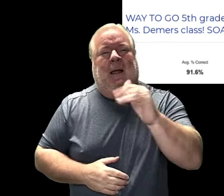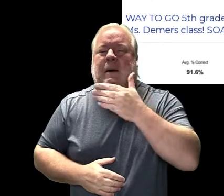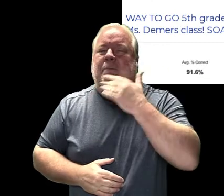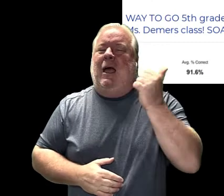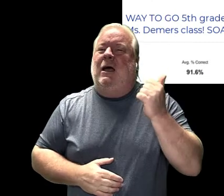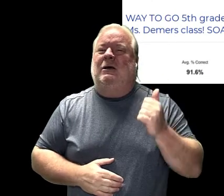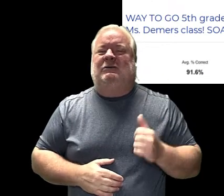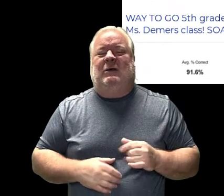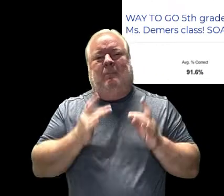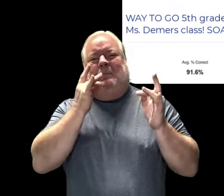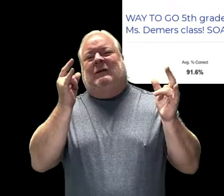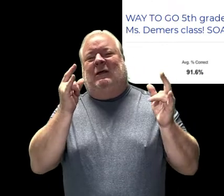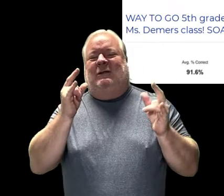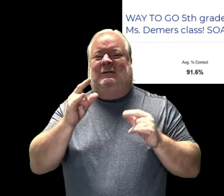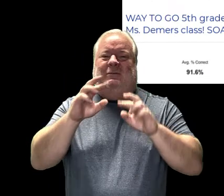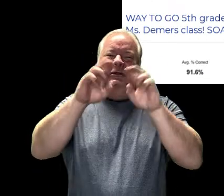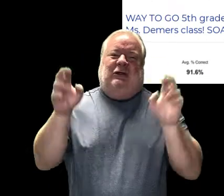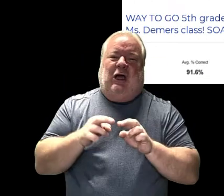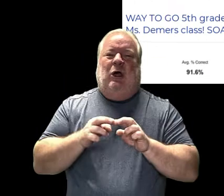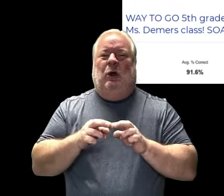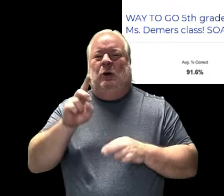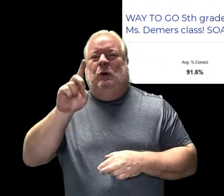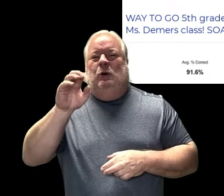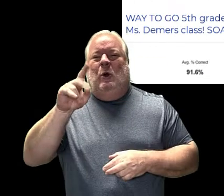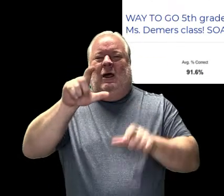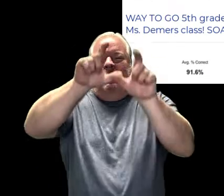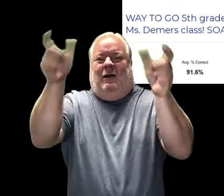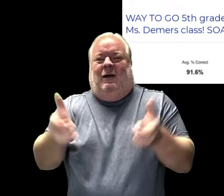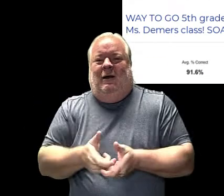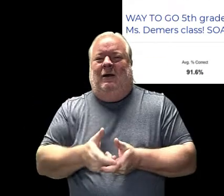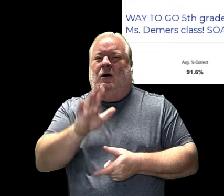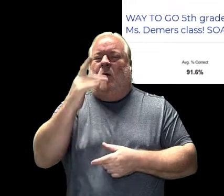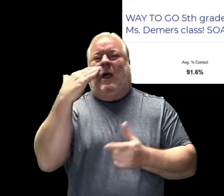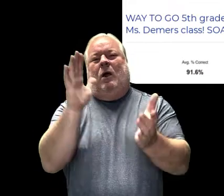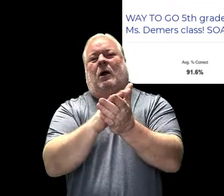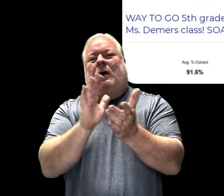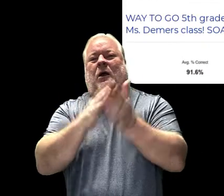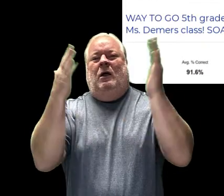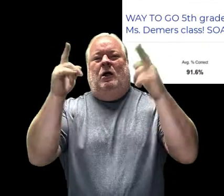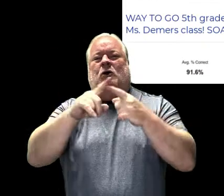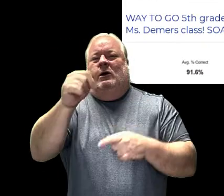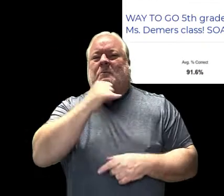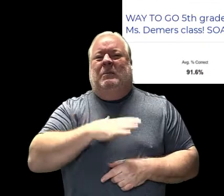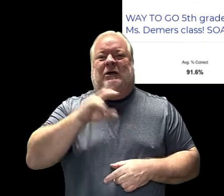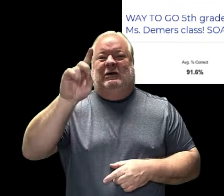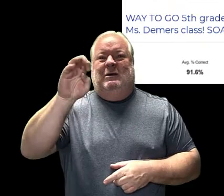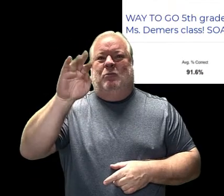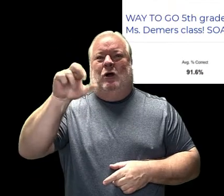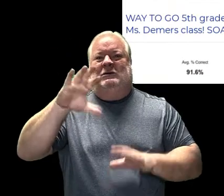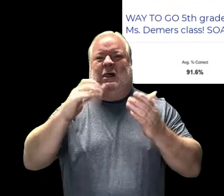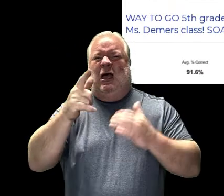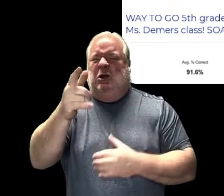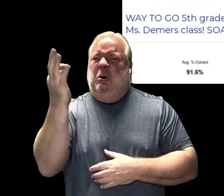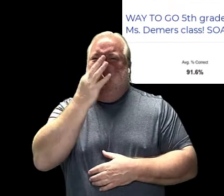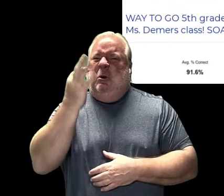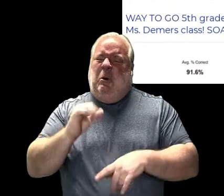that's the best kind of donut when you're talking data donuts great job to mr murr's